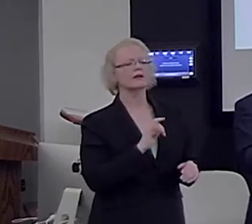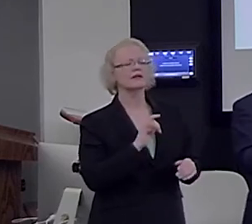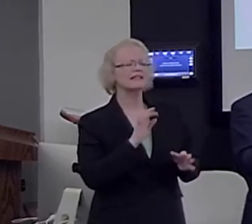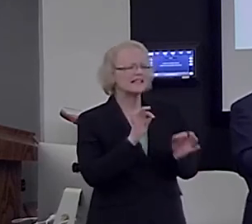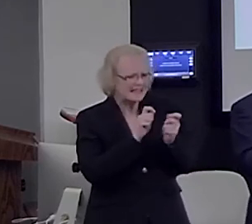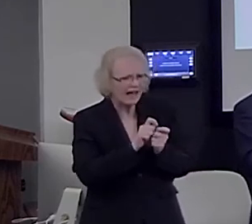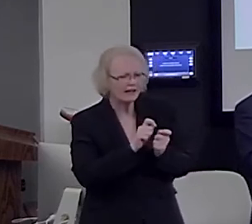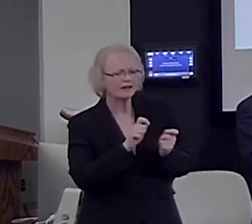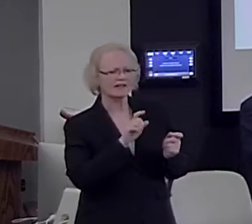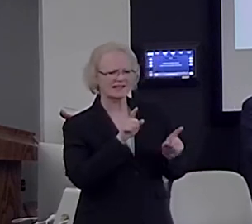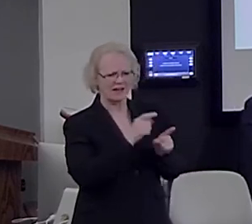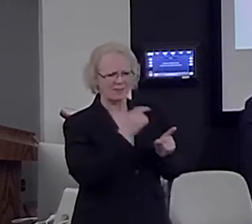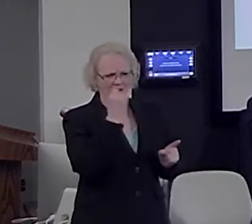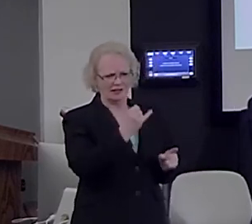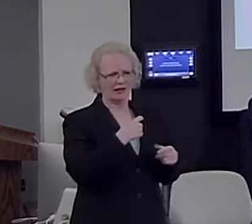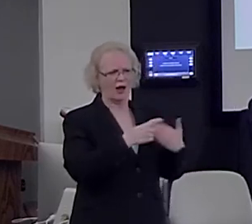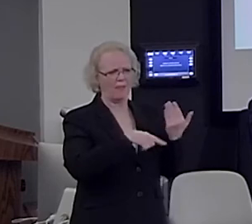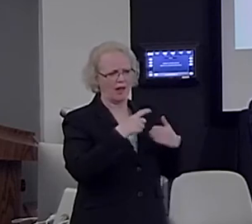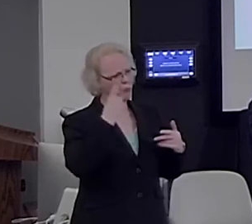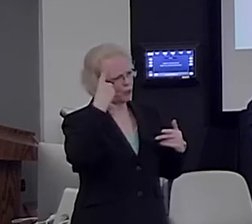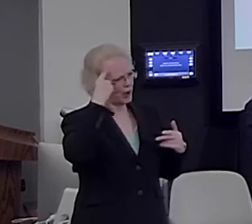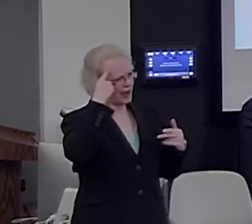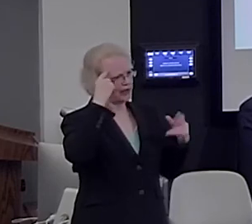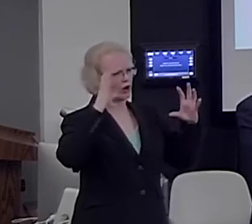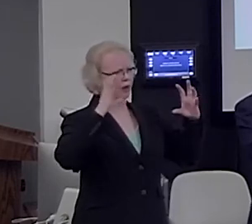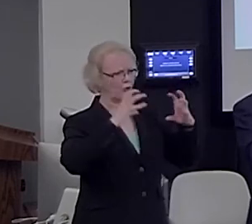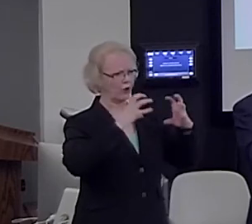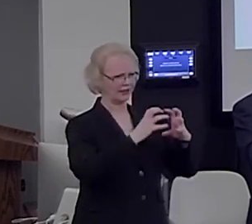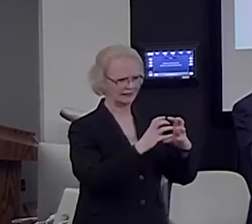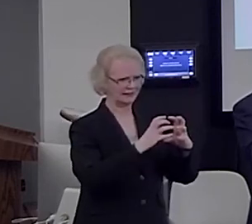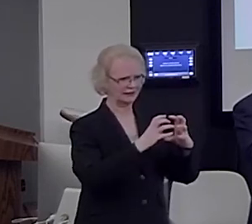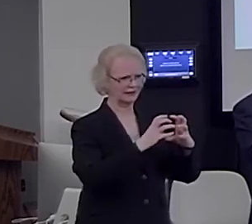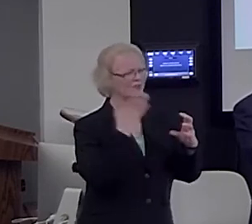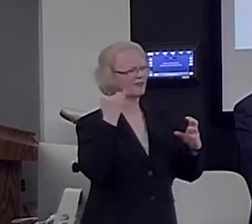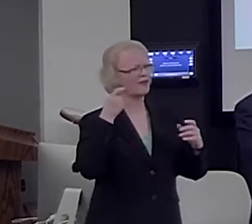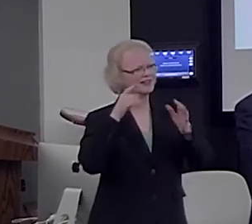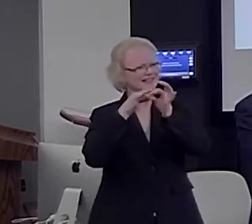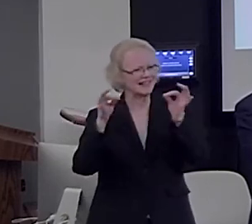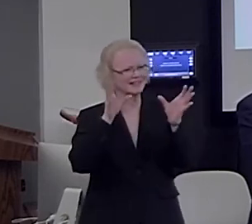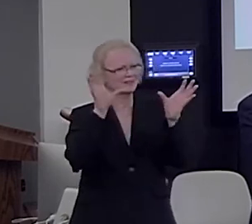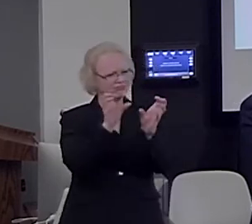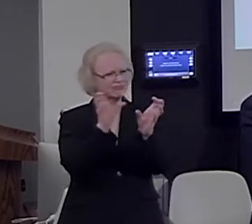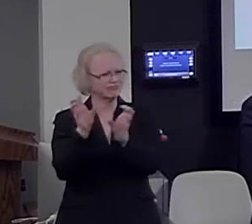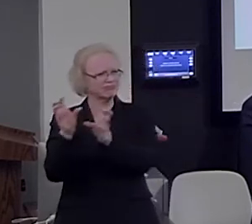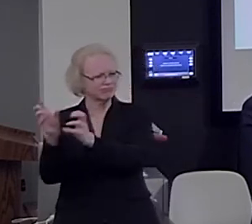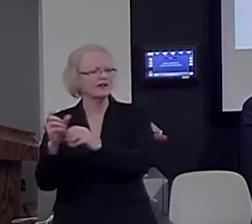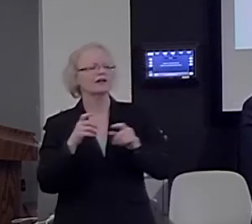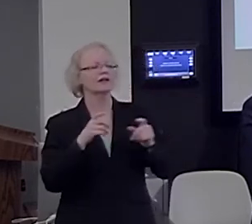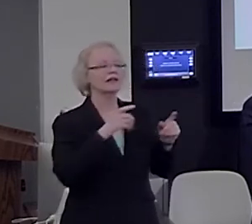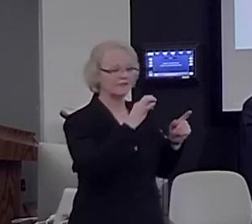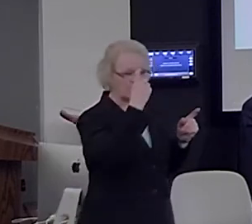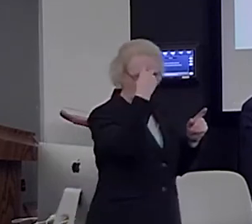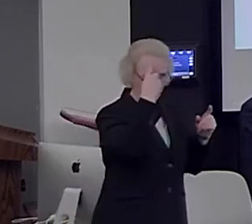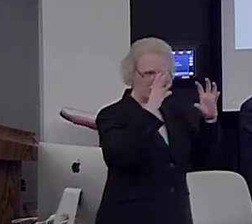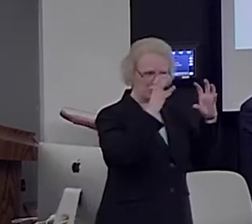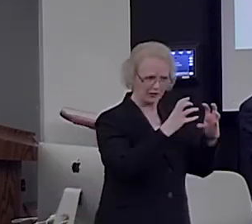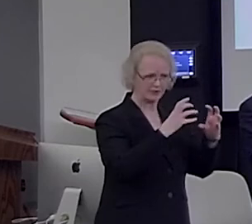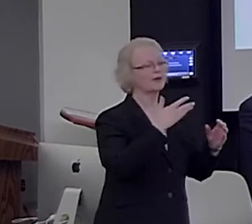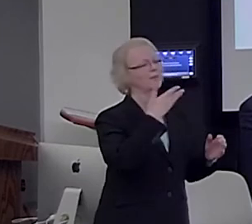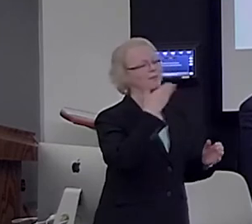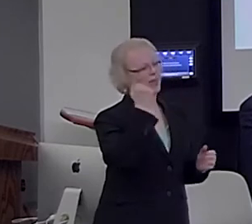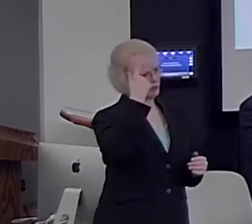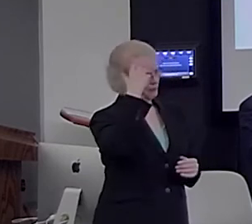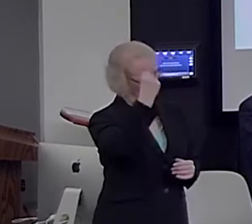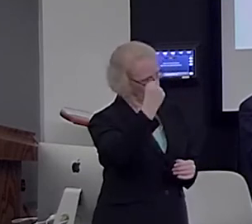of compression again. The brain is compressing the information. If the information is compressible, you have better memory. If the information is not